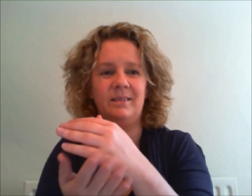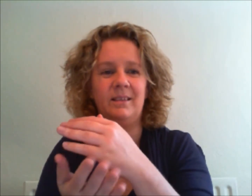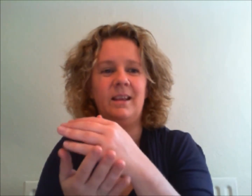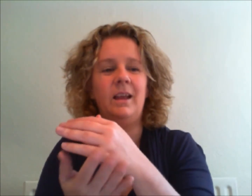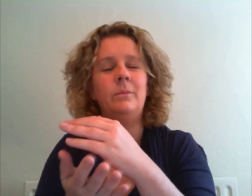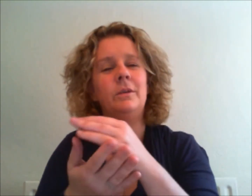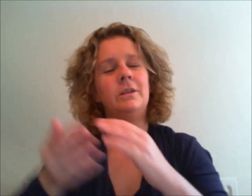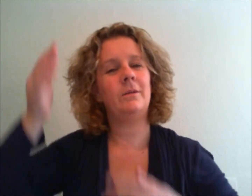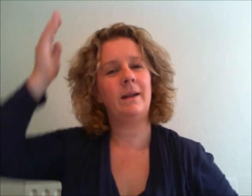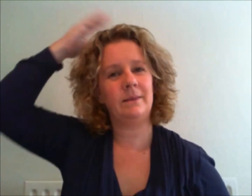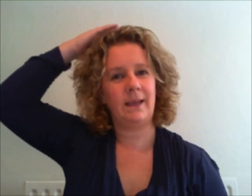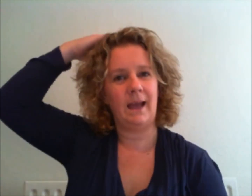I'm going go around again